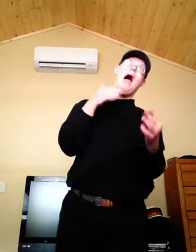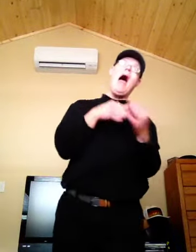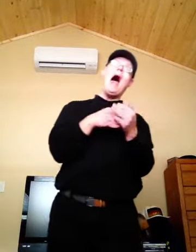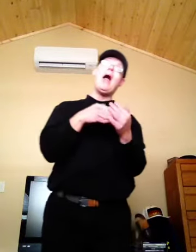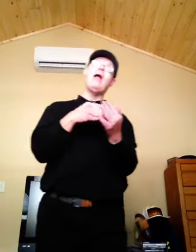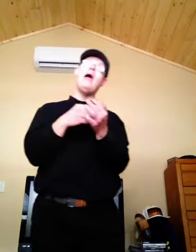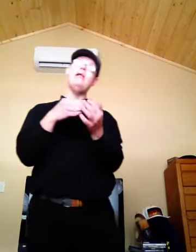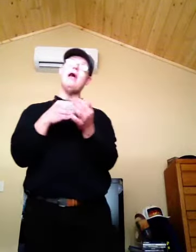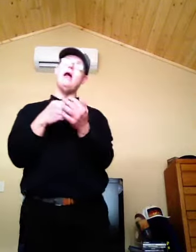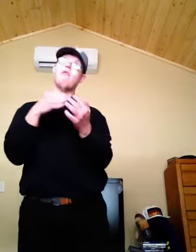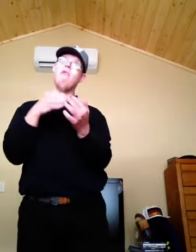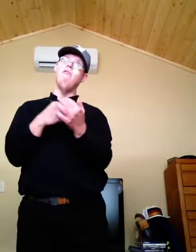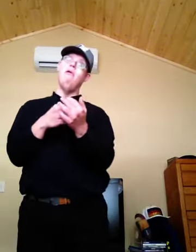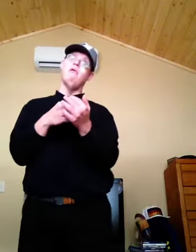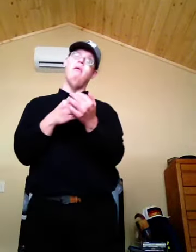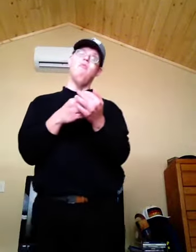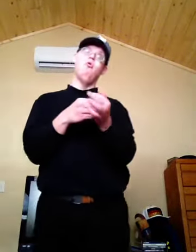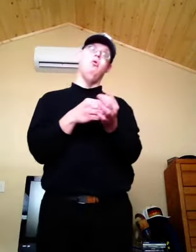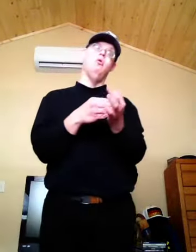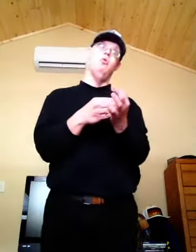I cannot reveal them to you.